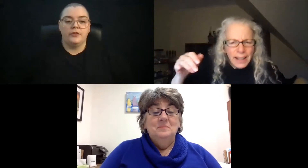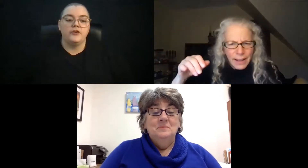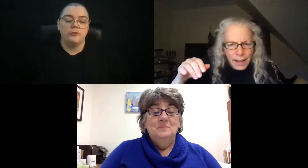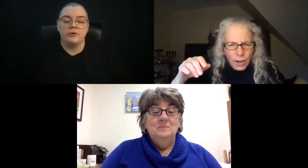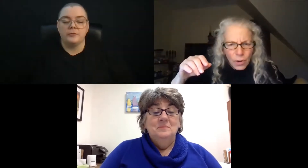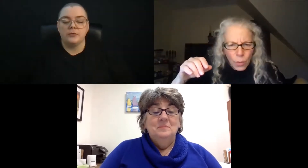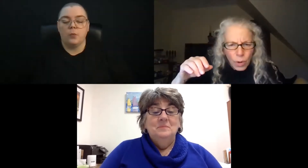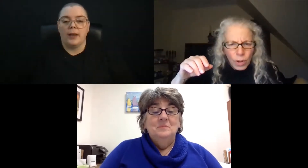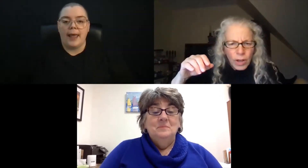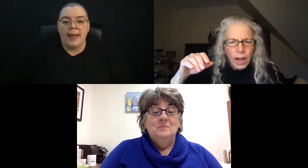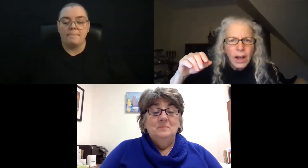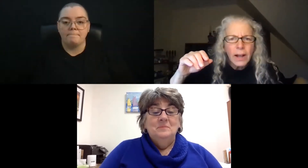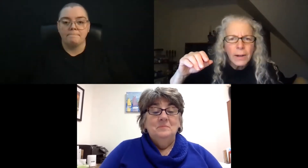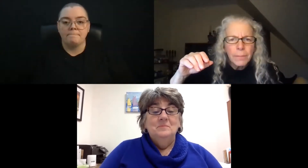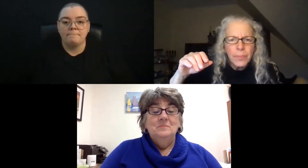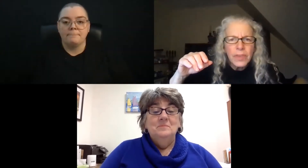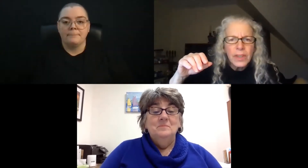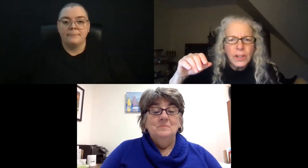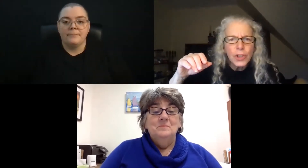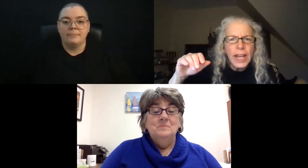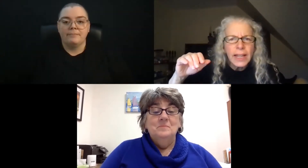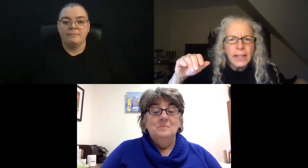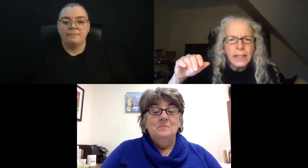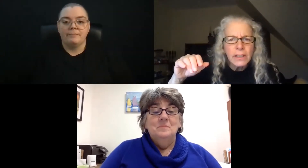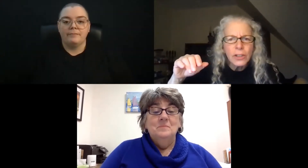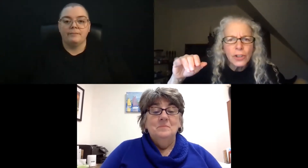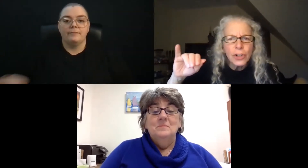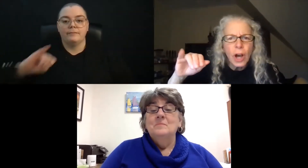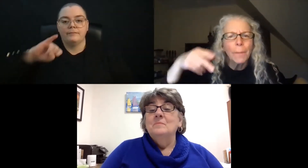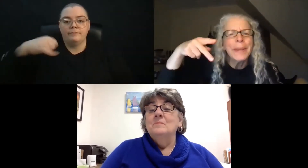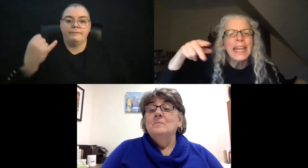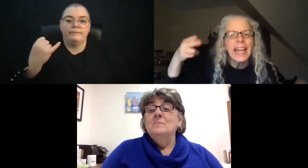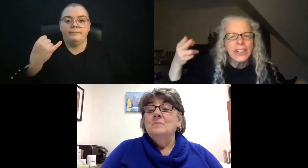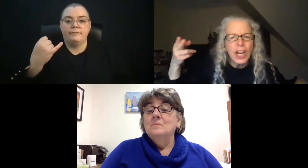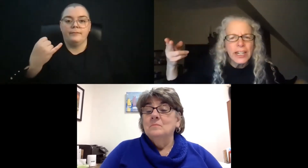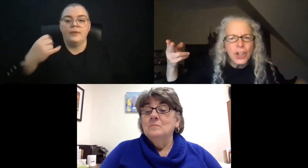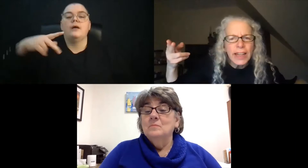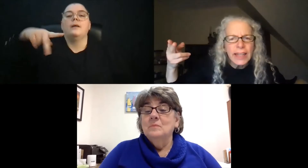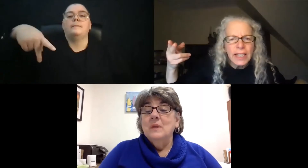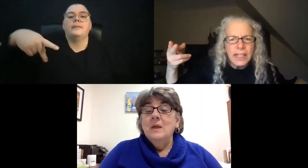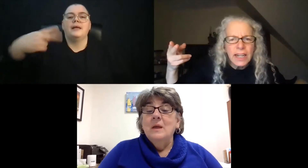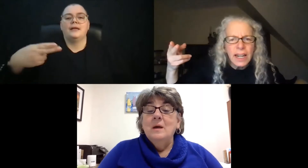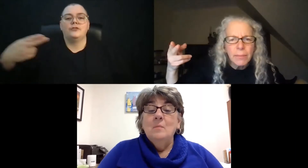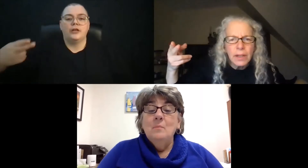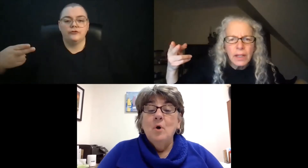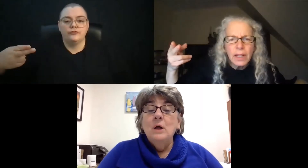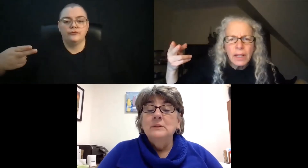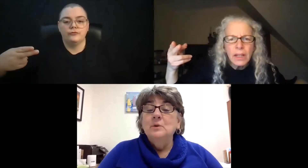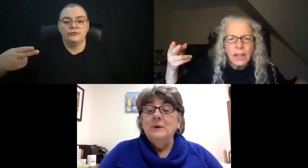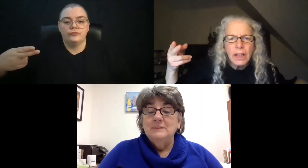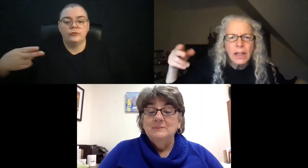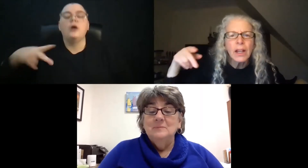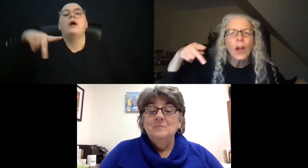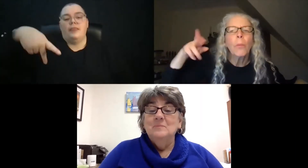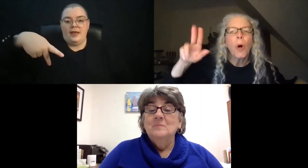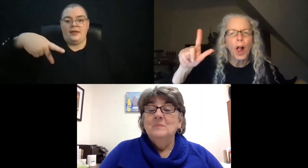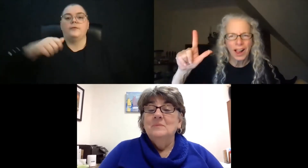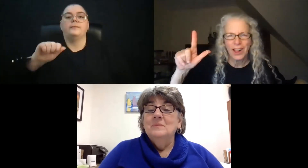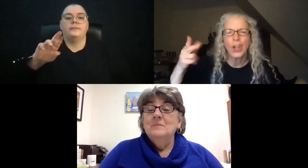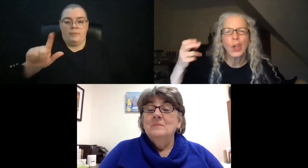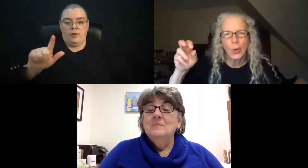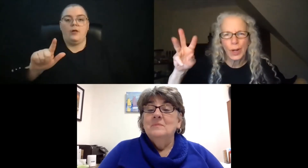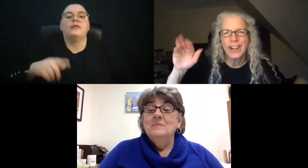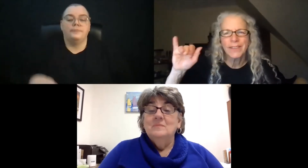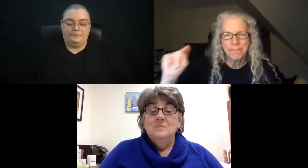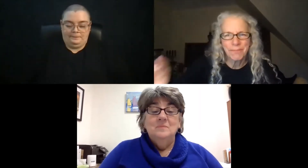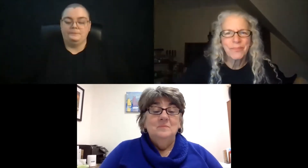The interpreter has missed one name. J. P. H. H. think is the name. Paul Hewitt. Thank you.